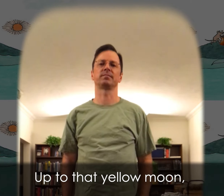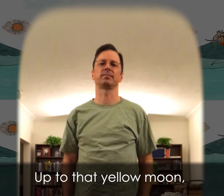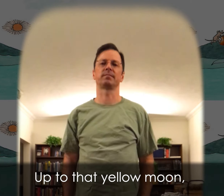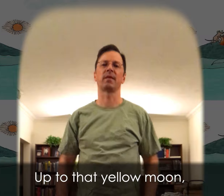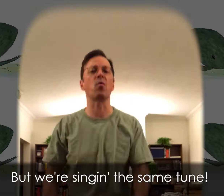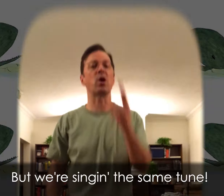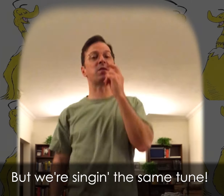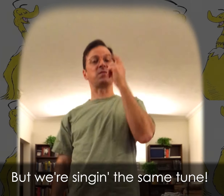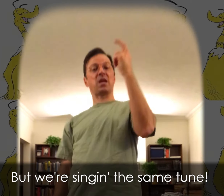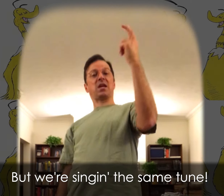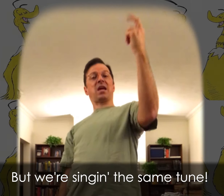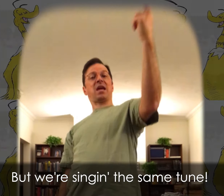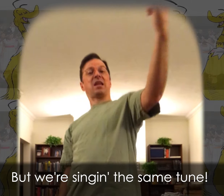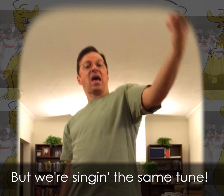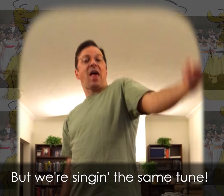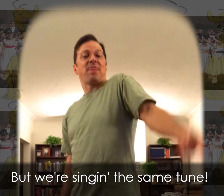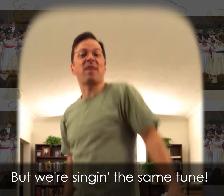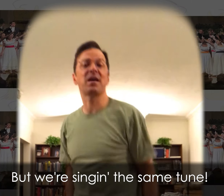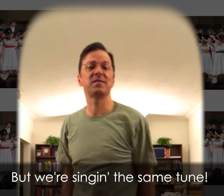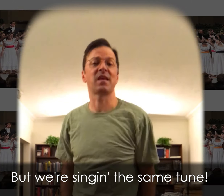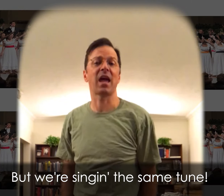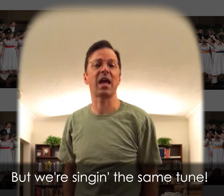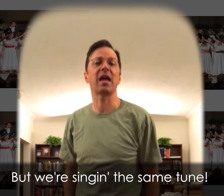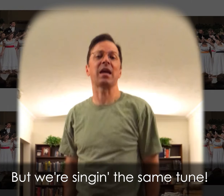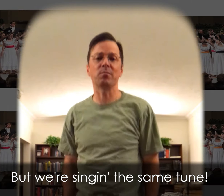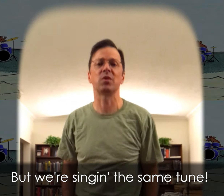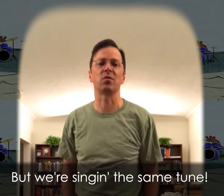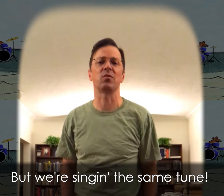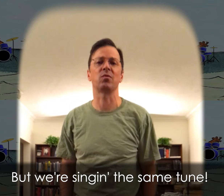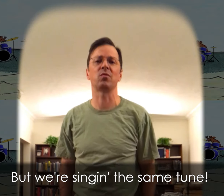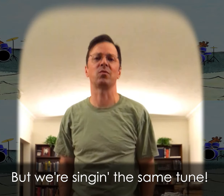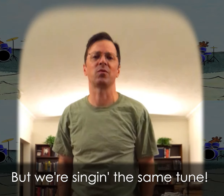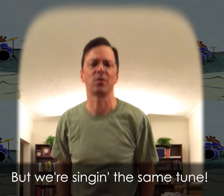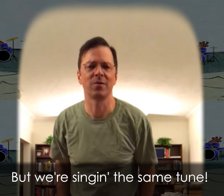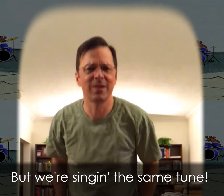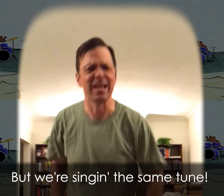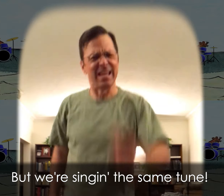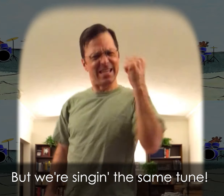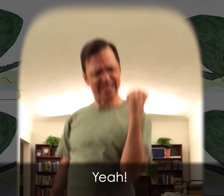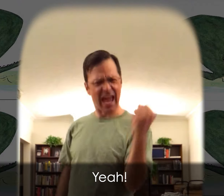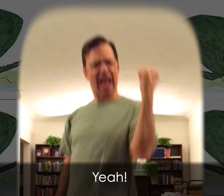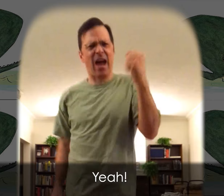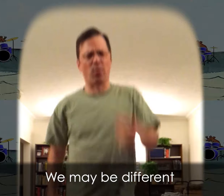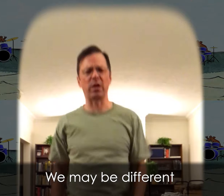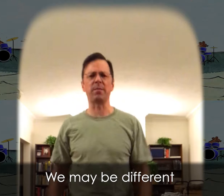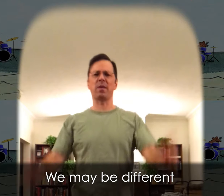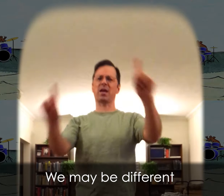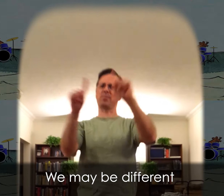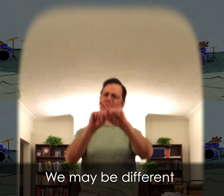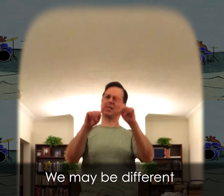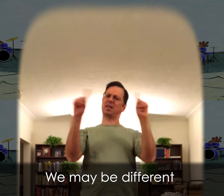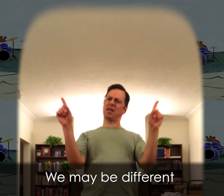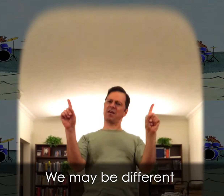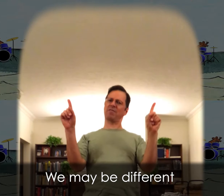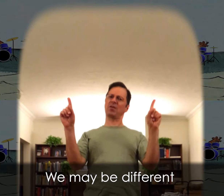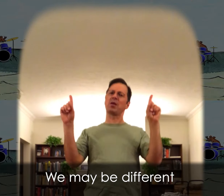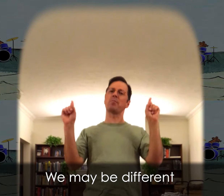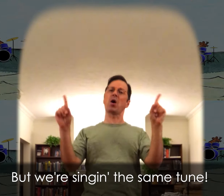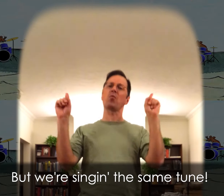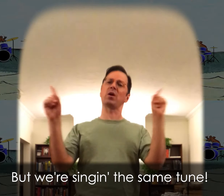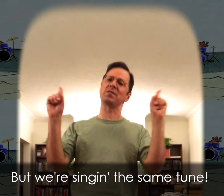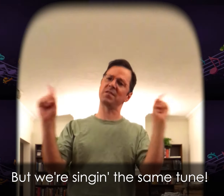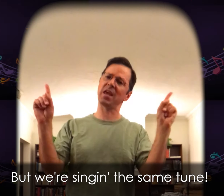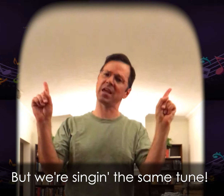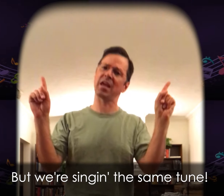moon We're singing the same tune Yeah, we may be different